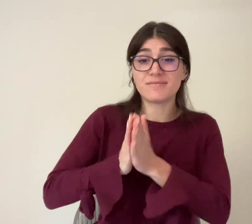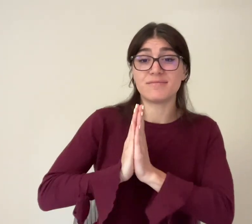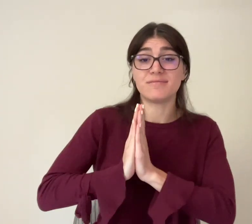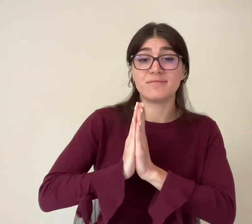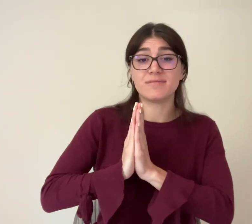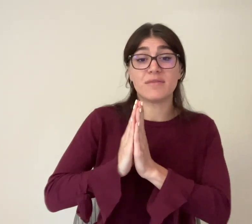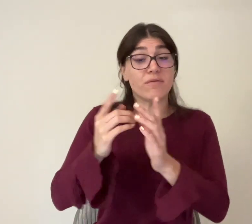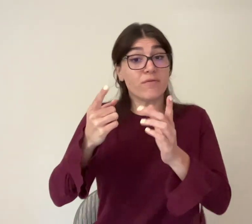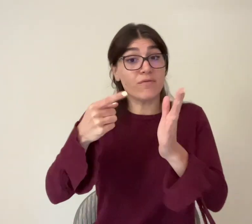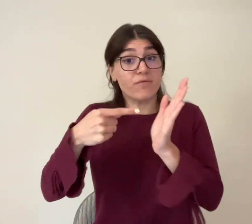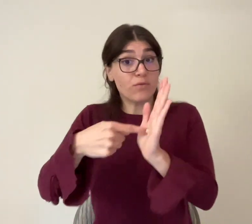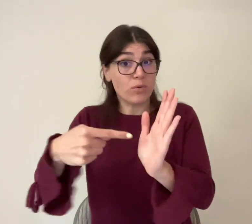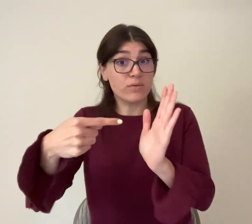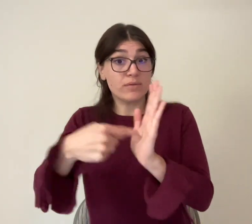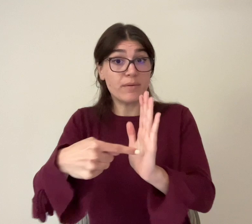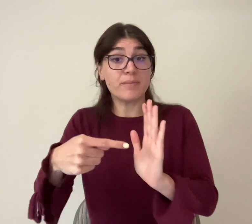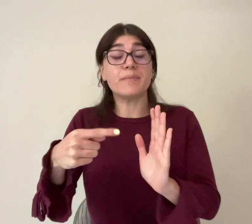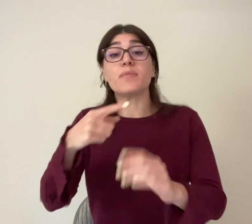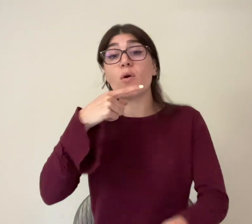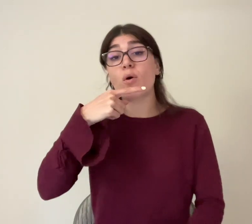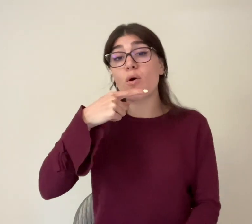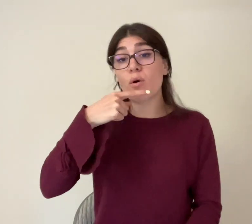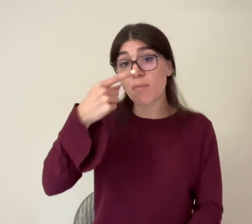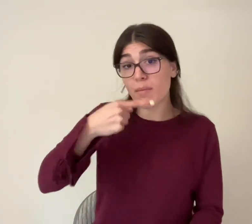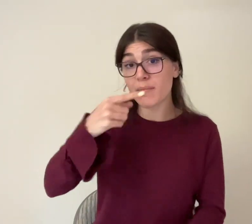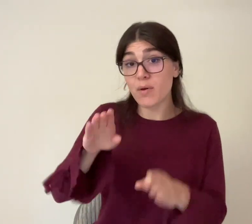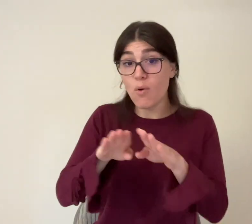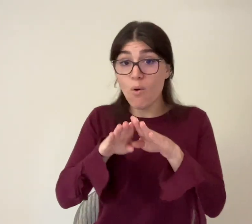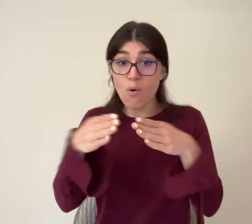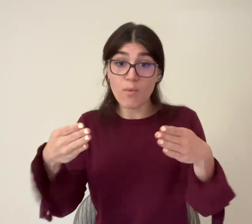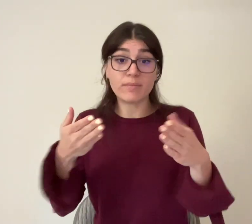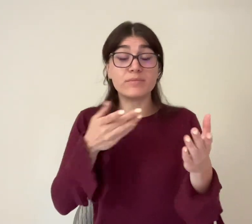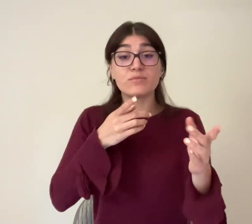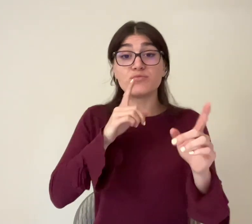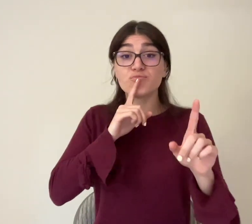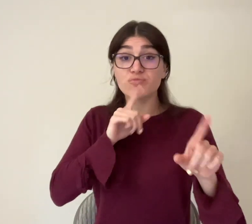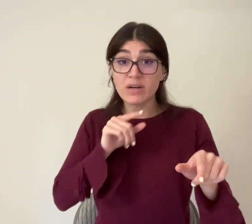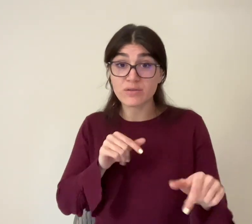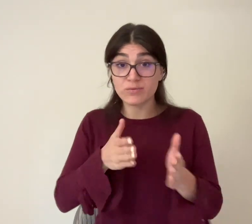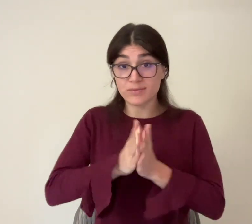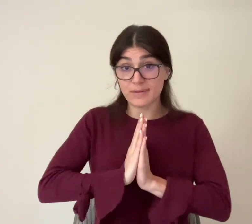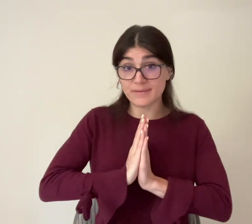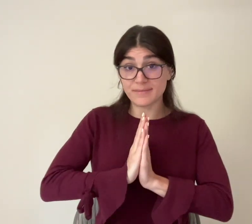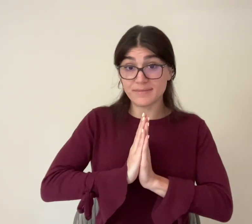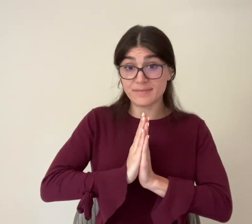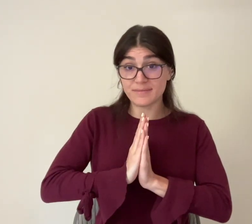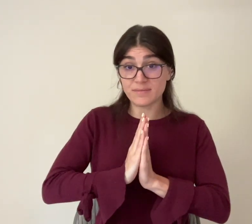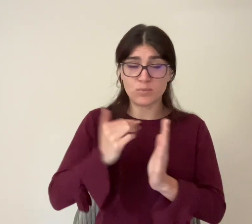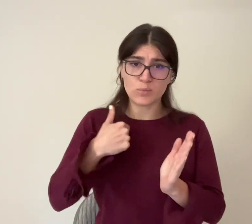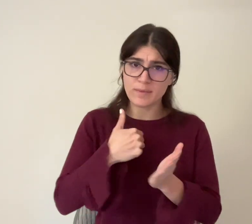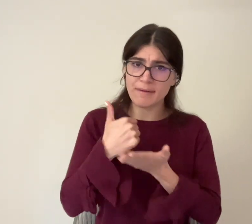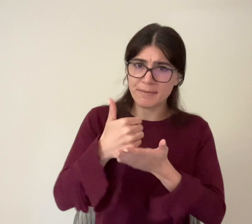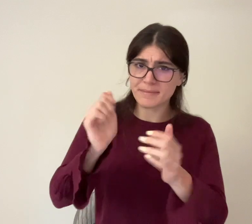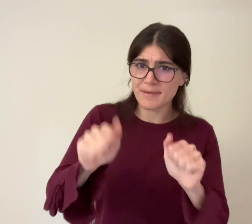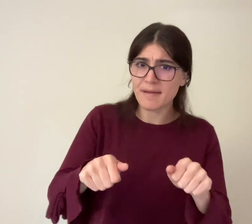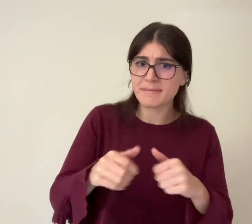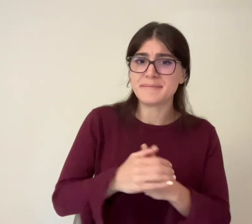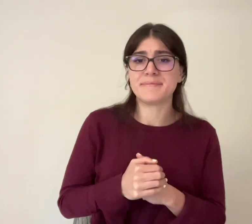tools, allowing an accurate and timely response to document requests such as open public records requests.